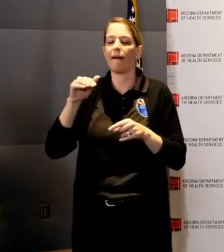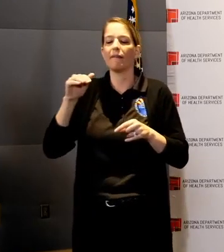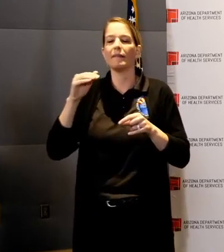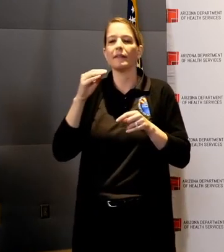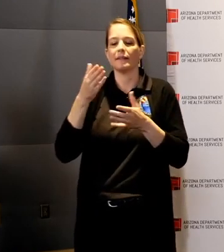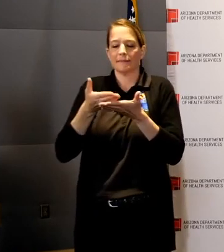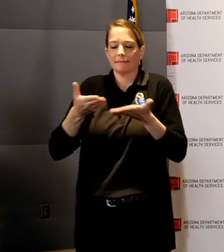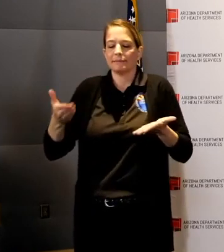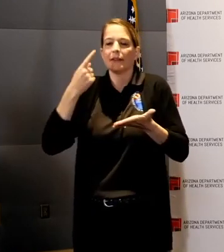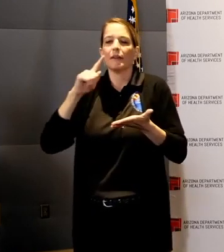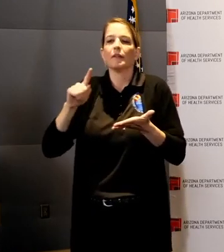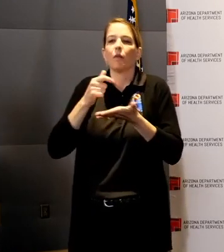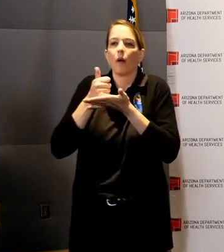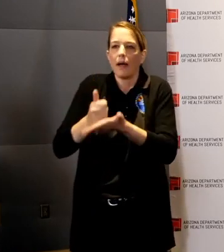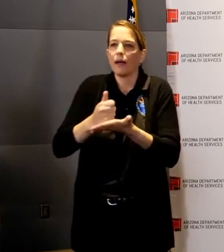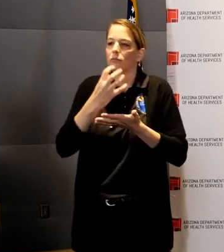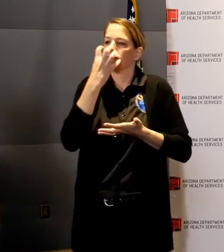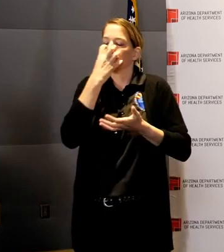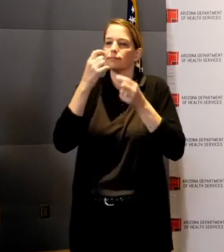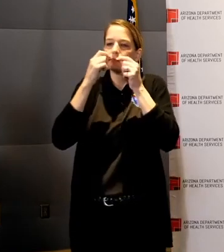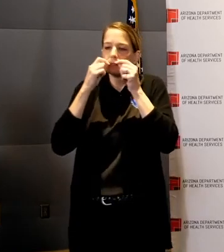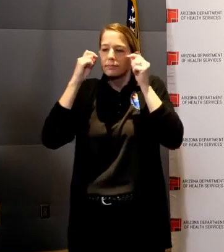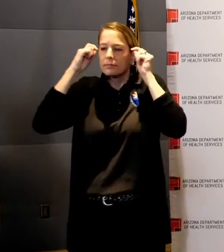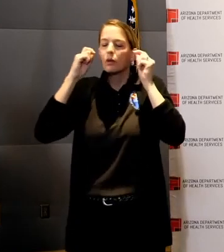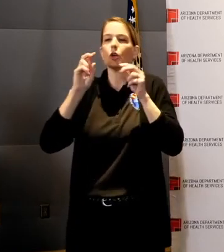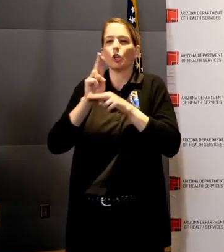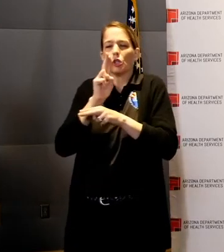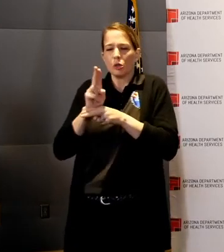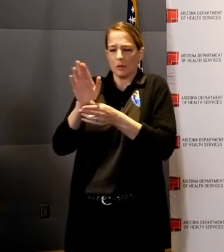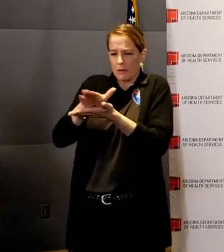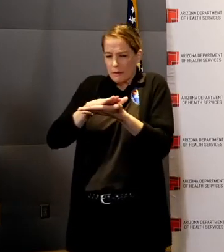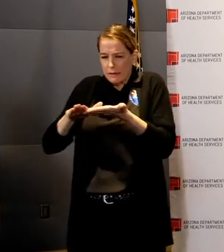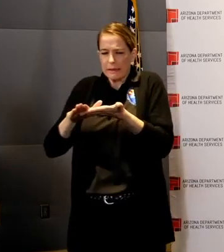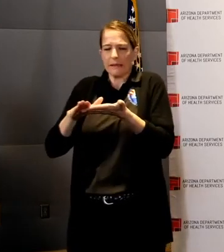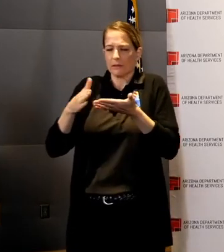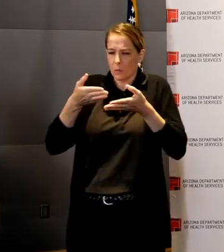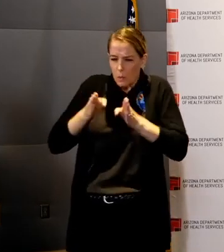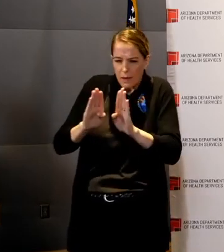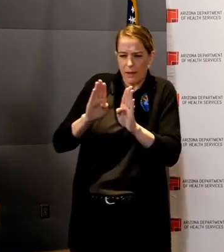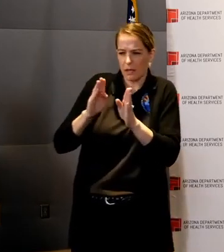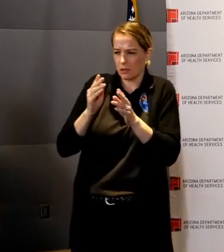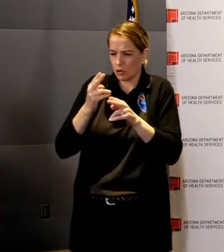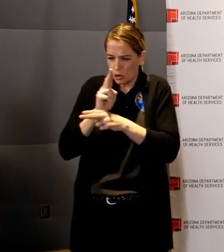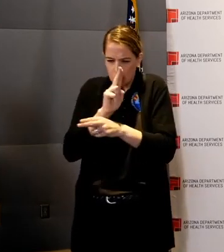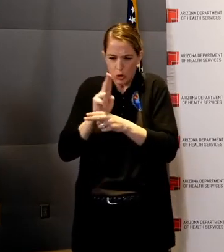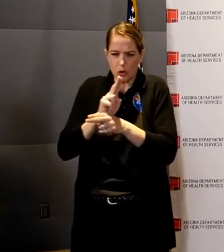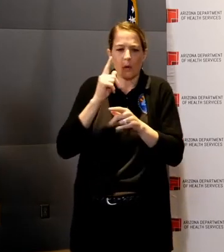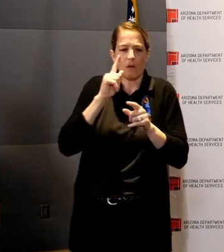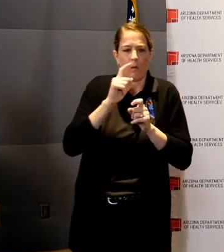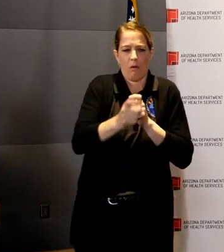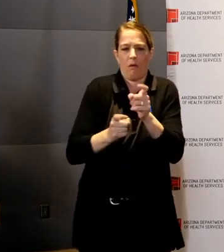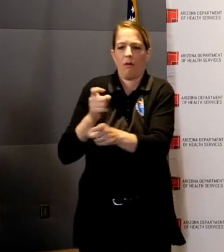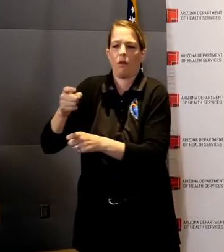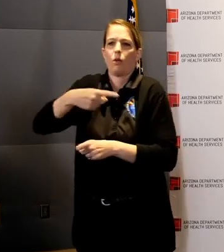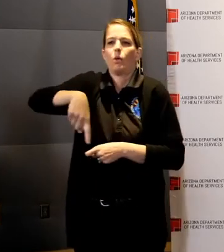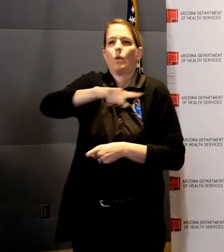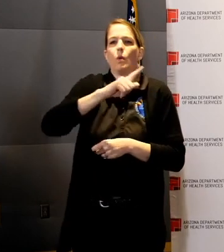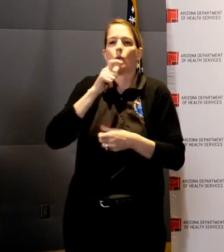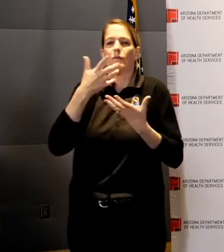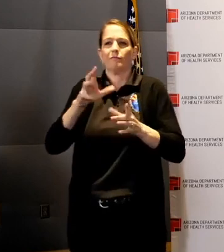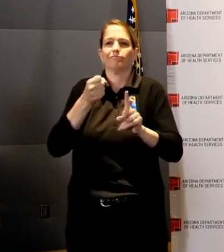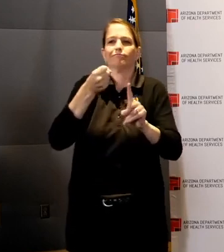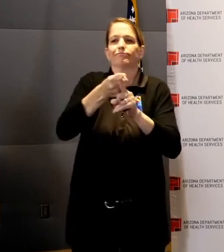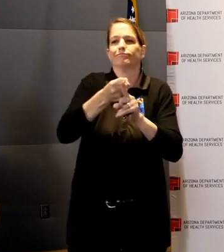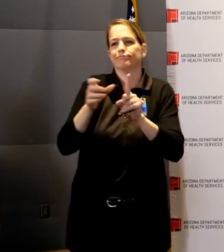procedures to ventilators that can effectively treat those infected with COVID-19. We're engaging in a statewide